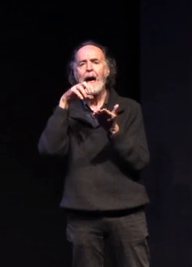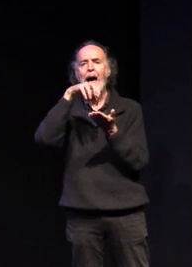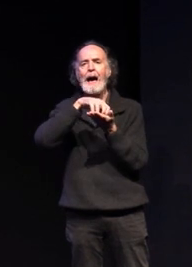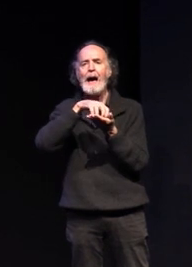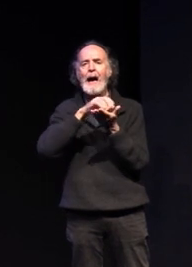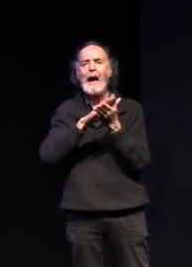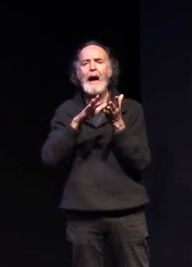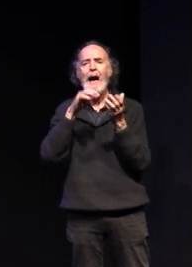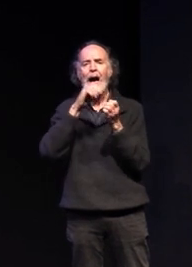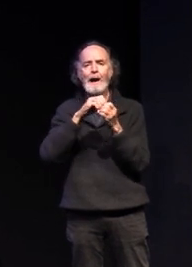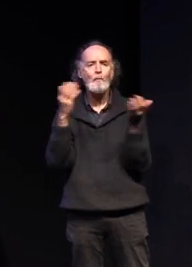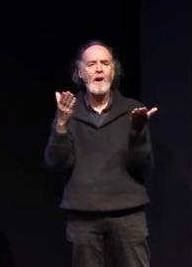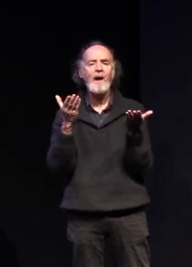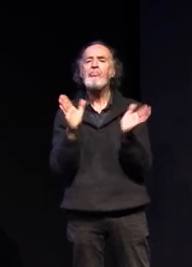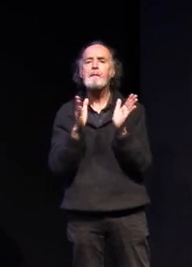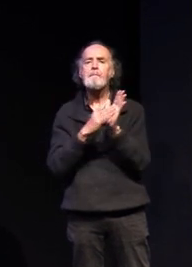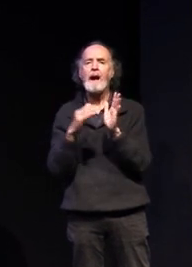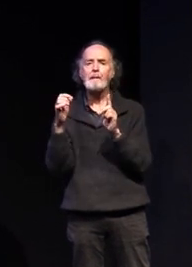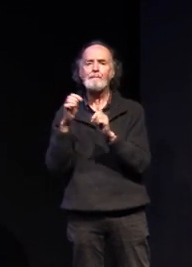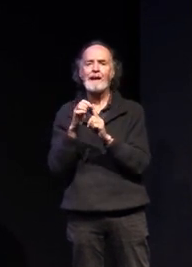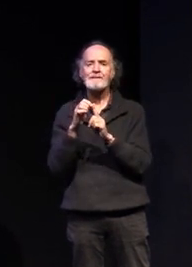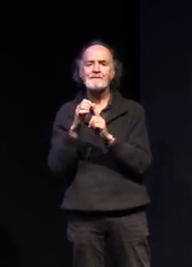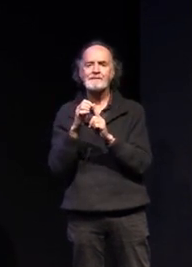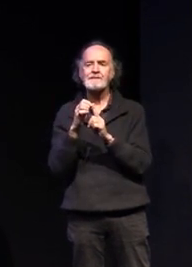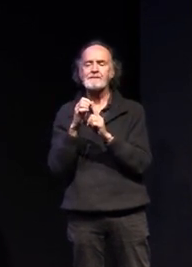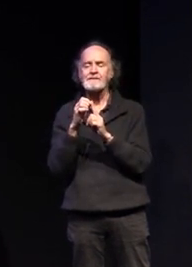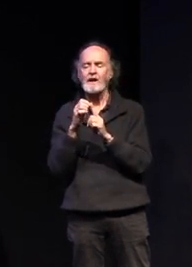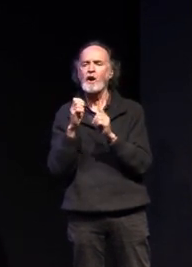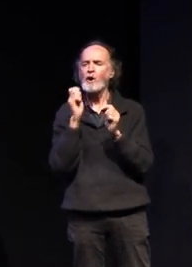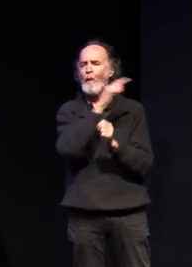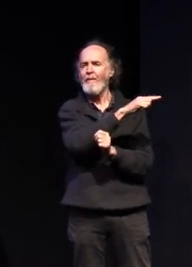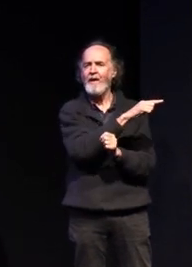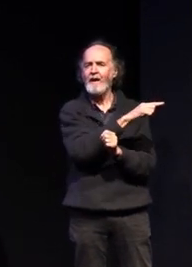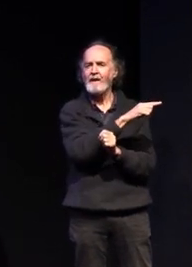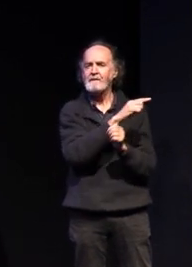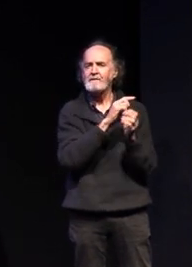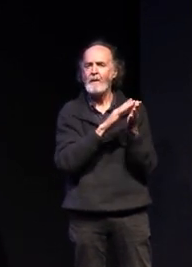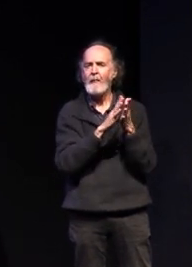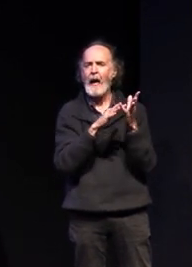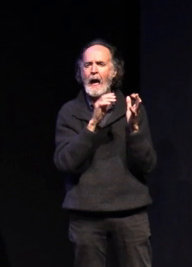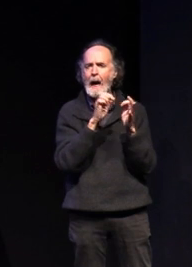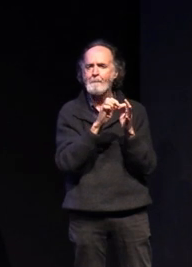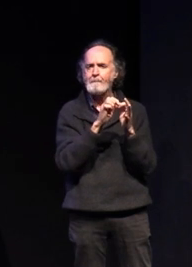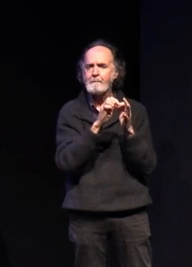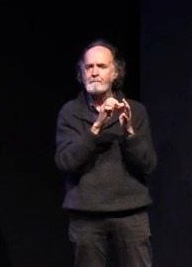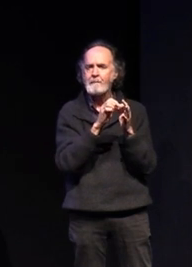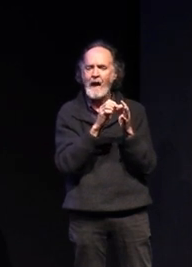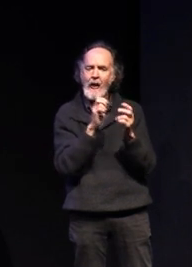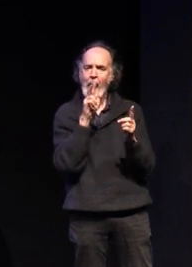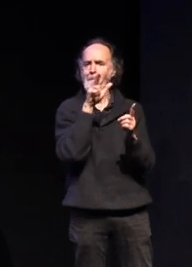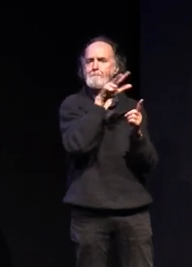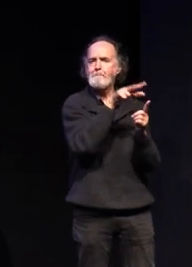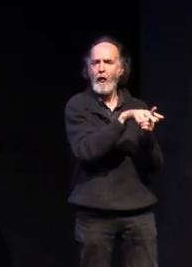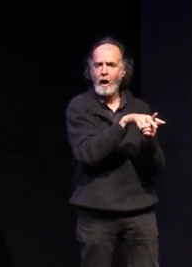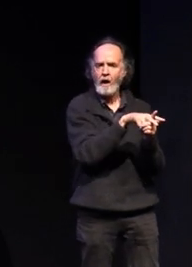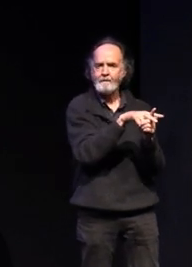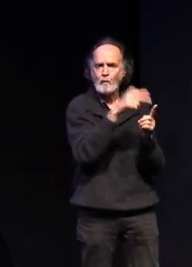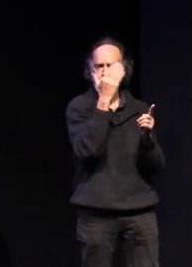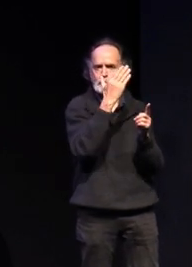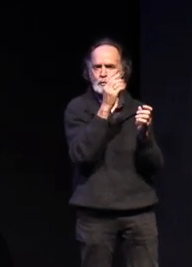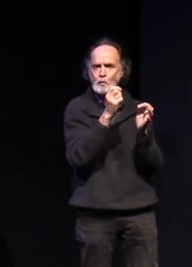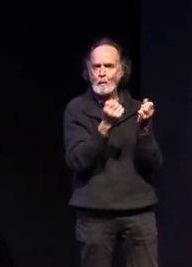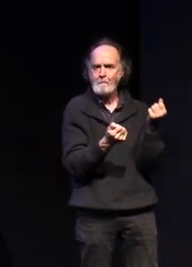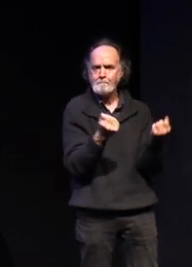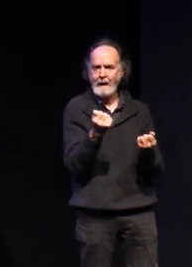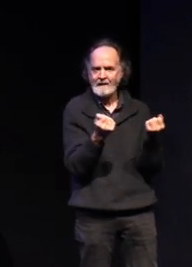island stalls used to be ptv going along there and getting some support with an application but please make sure